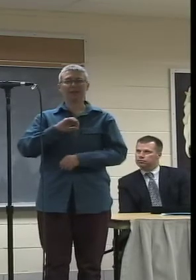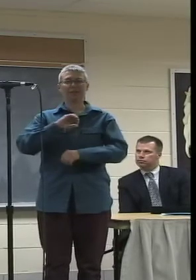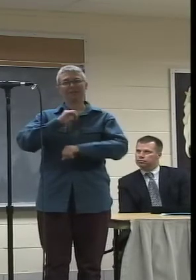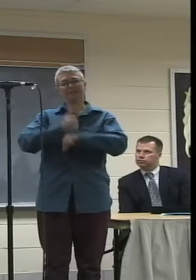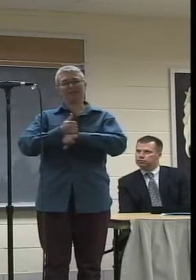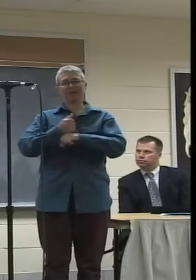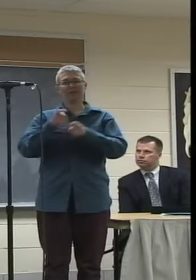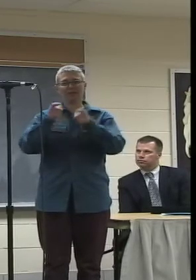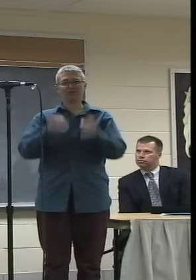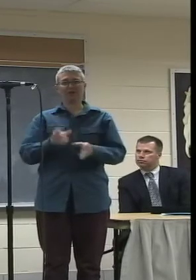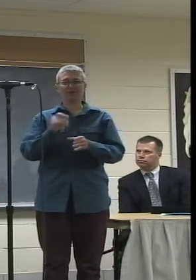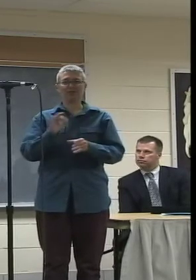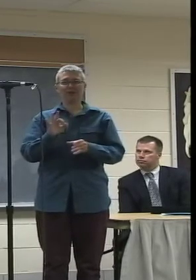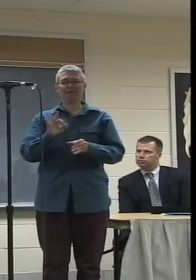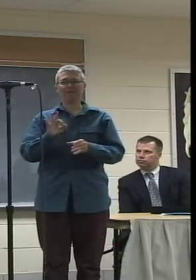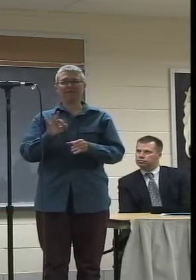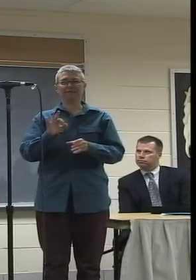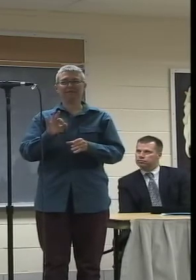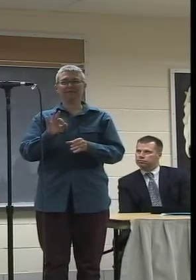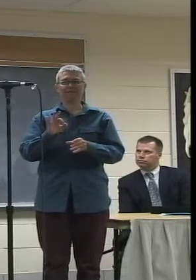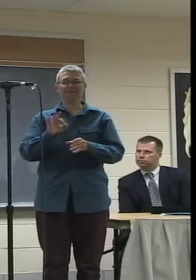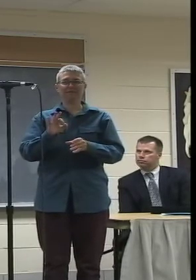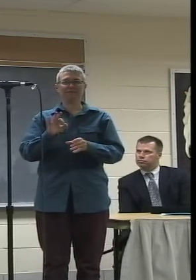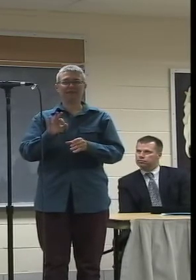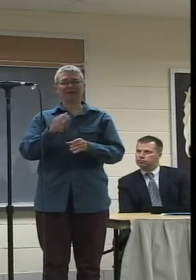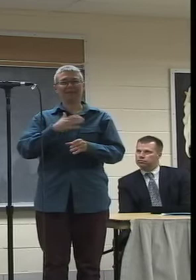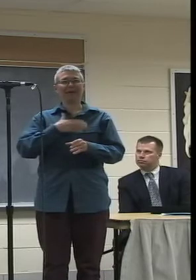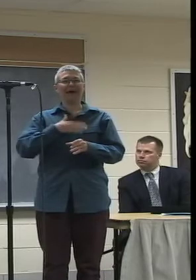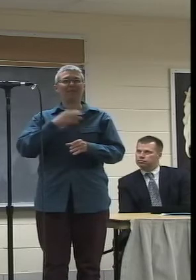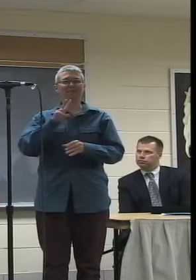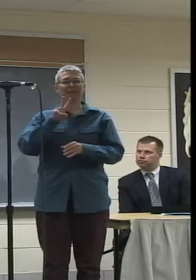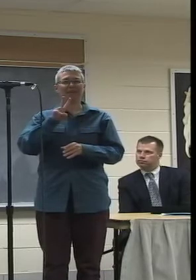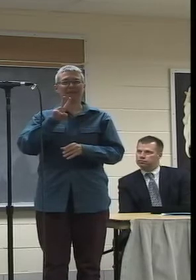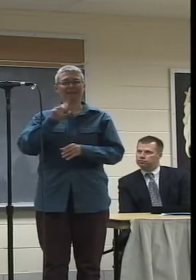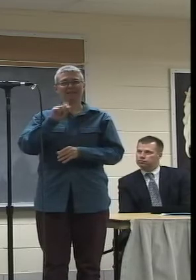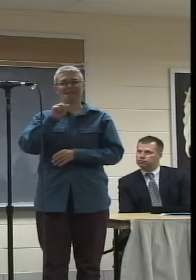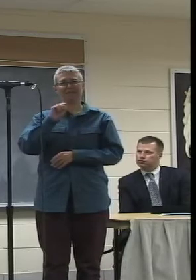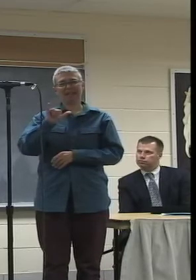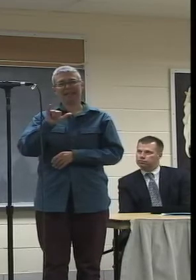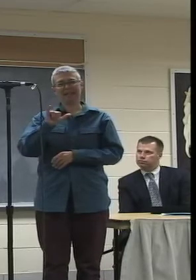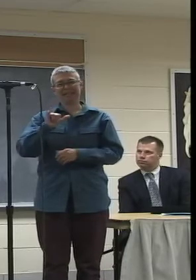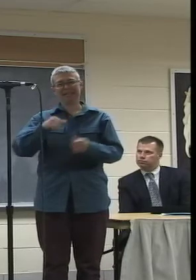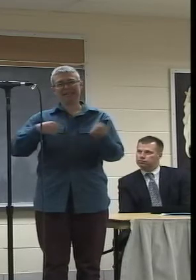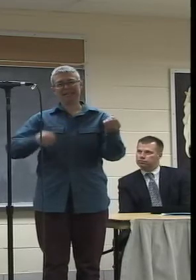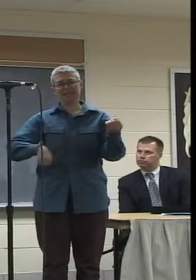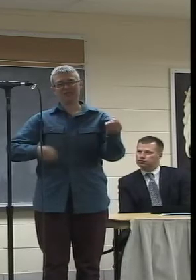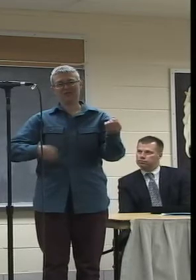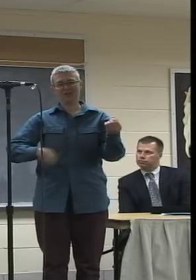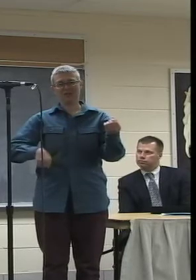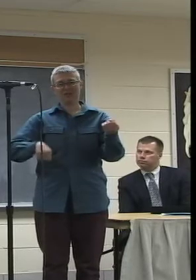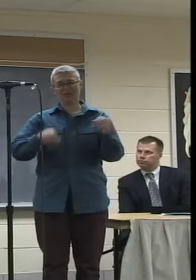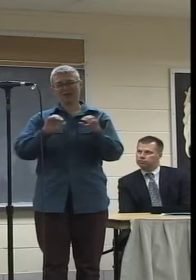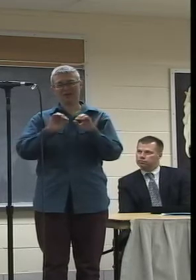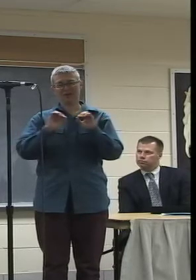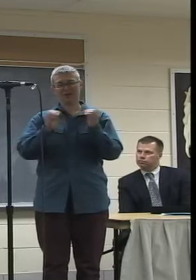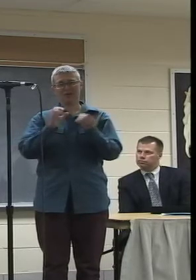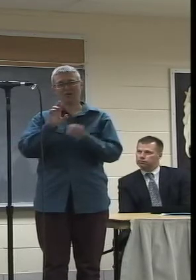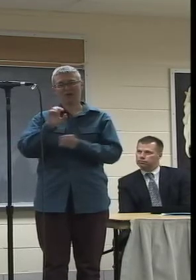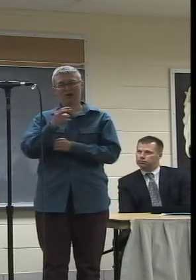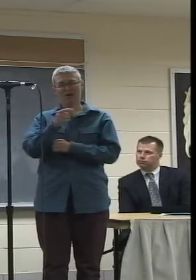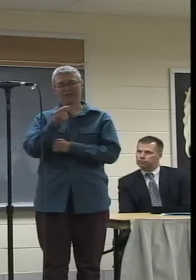before mentioned Happy Valley Guitar Orchestra. And I just because so many people have said so many positive things